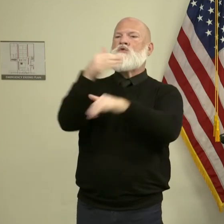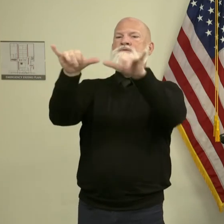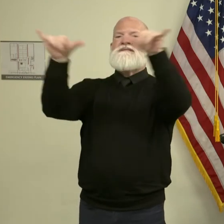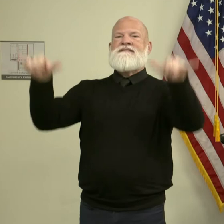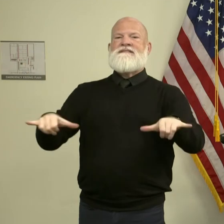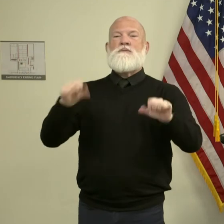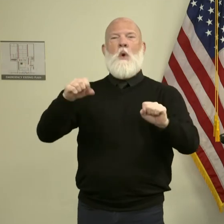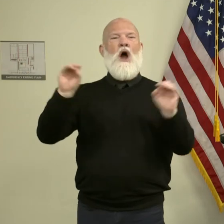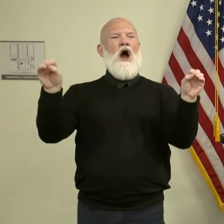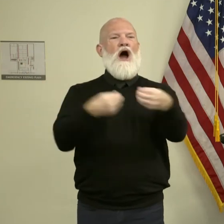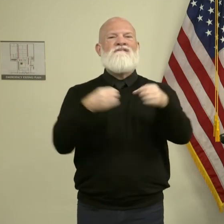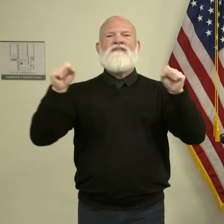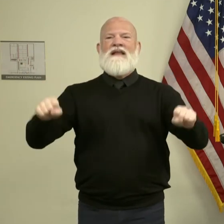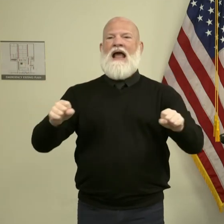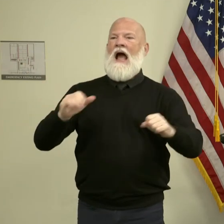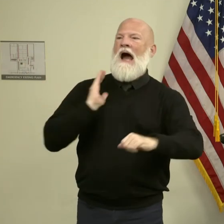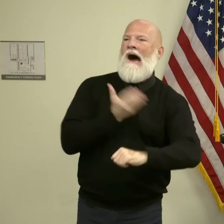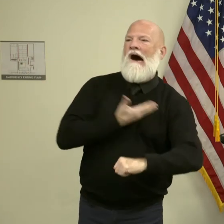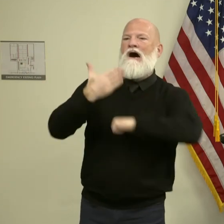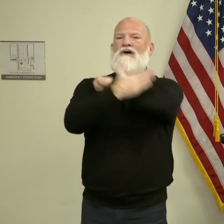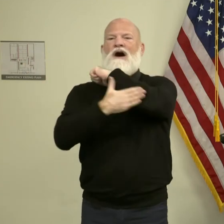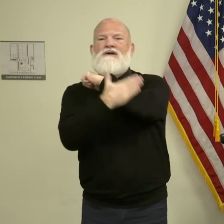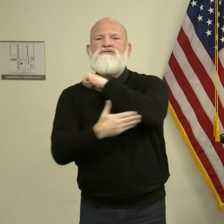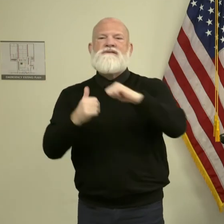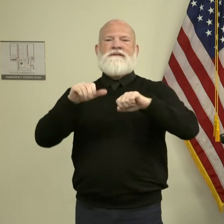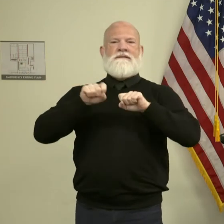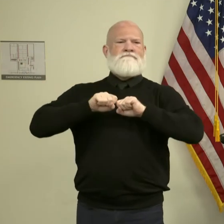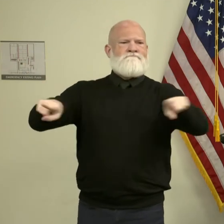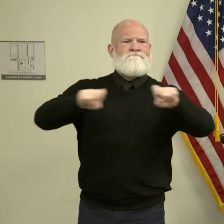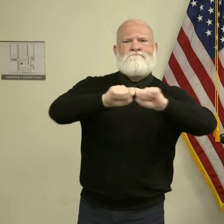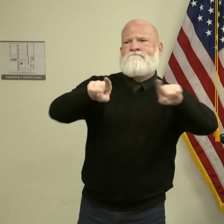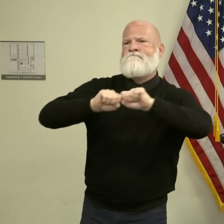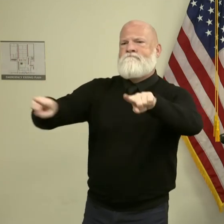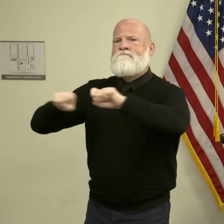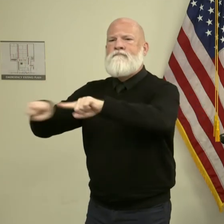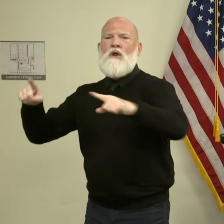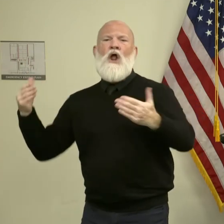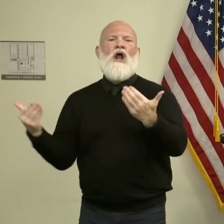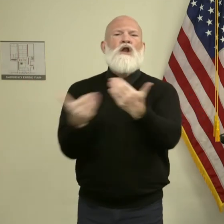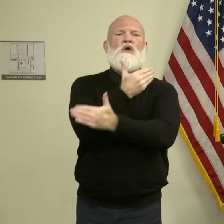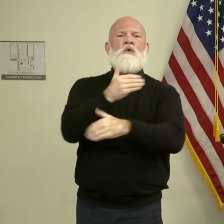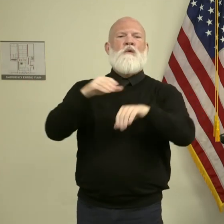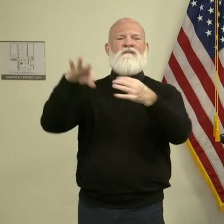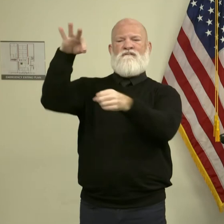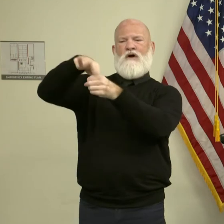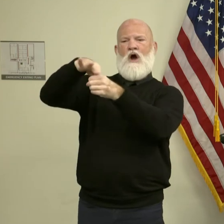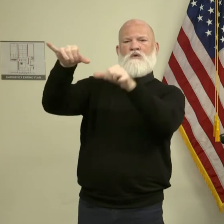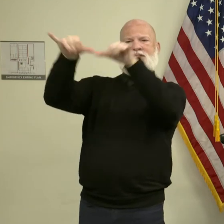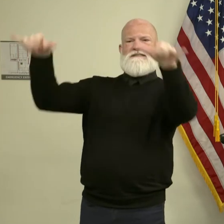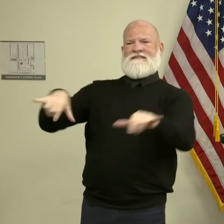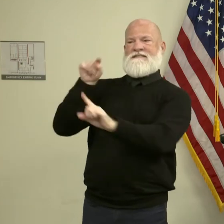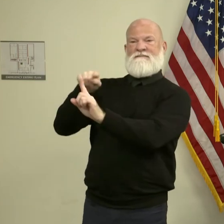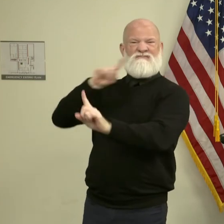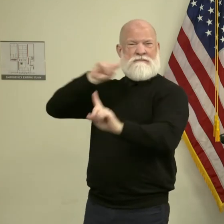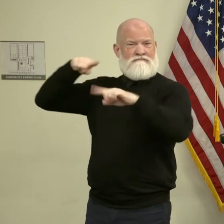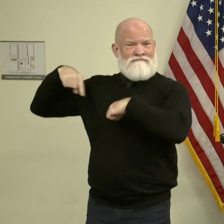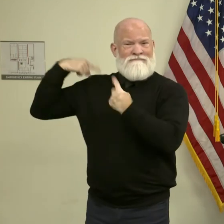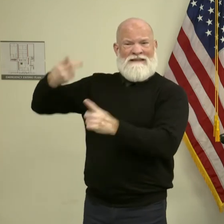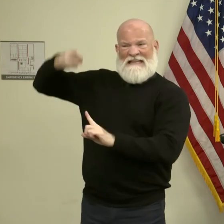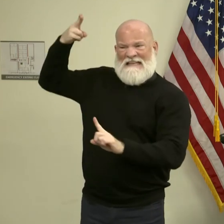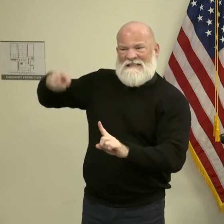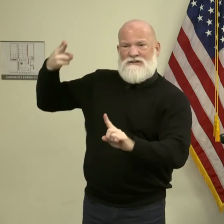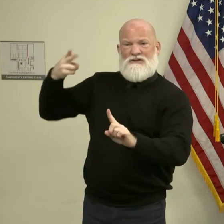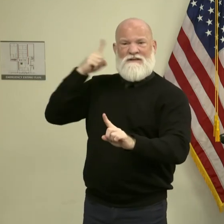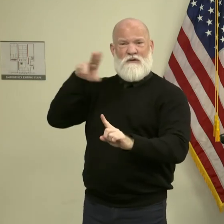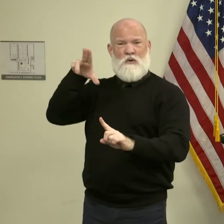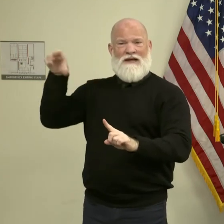largest new voting system in the history of the States and did it in record time, executed it well, in the middle